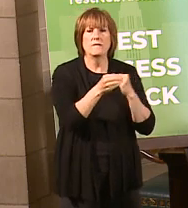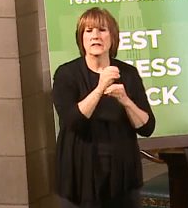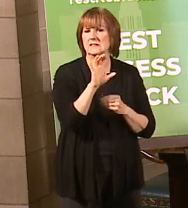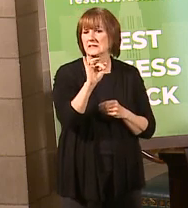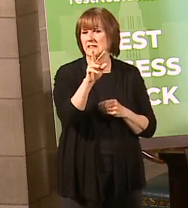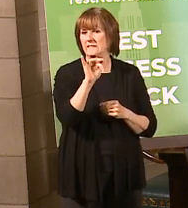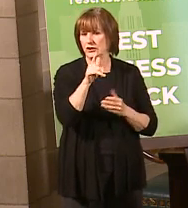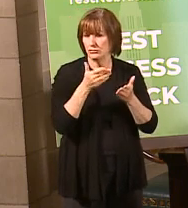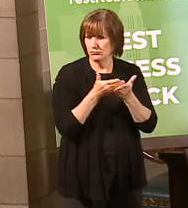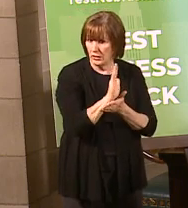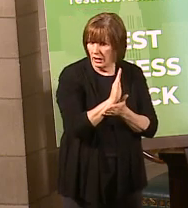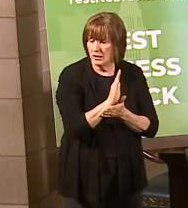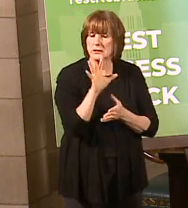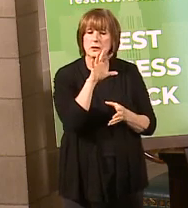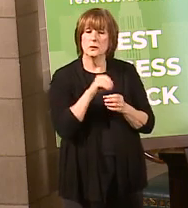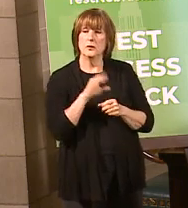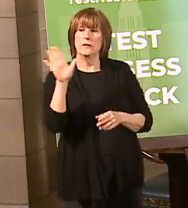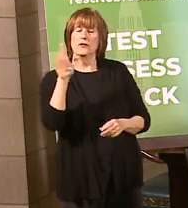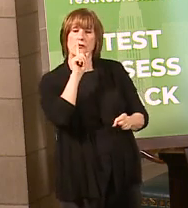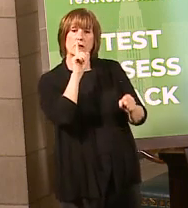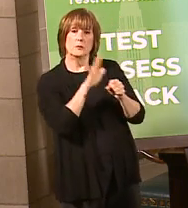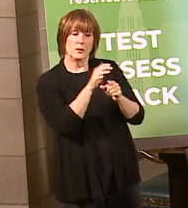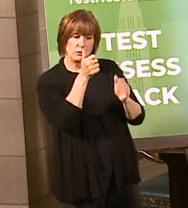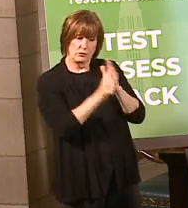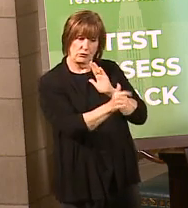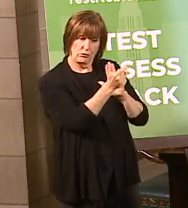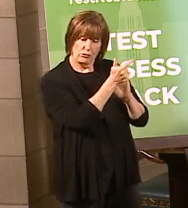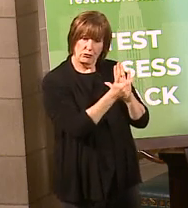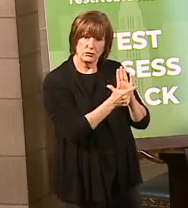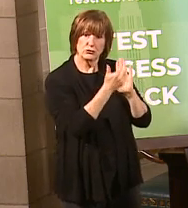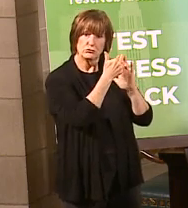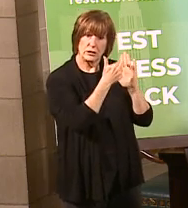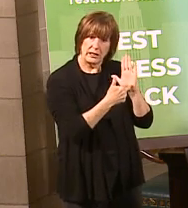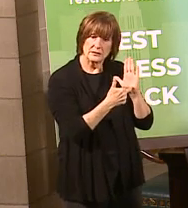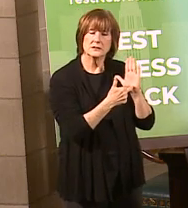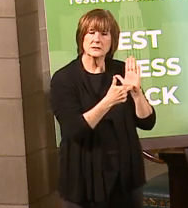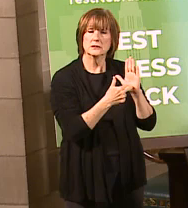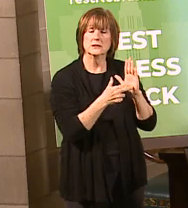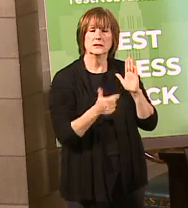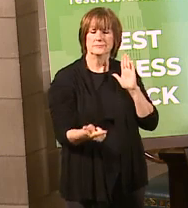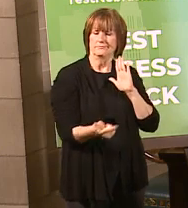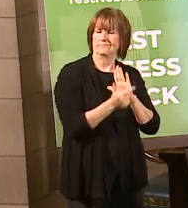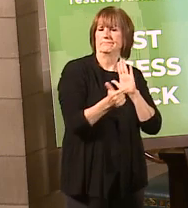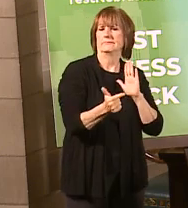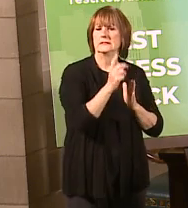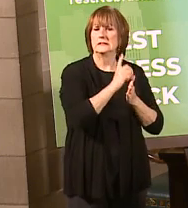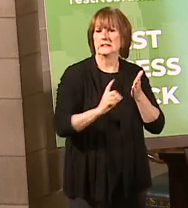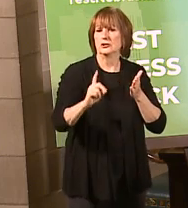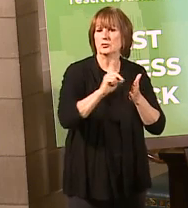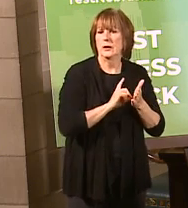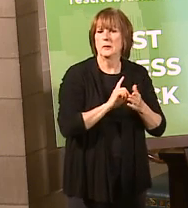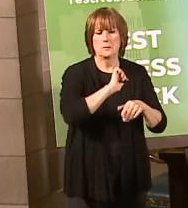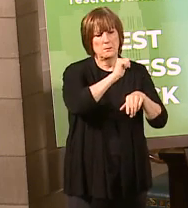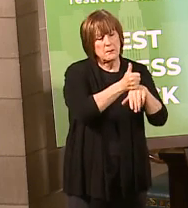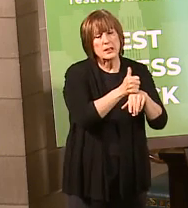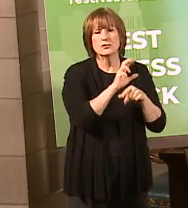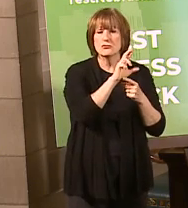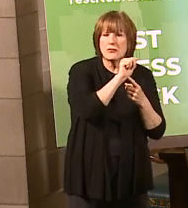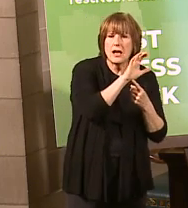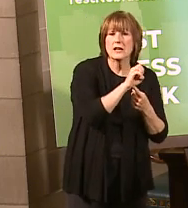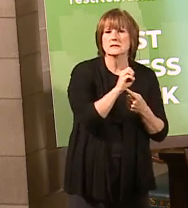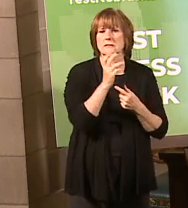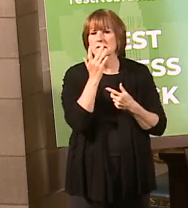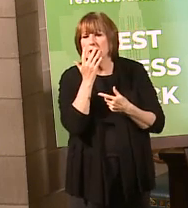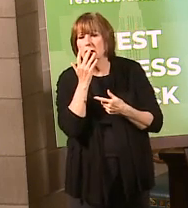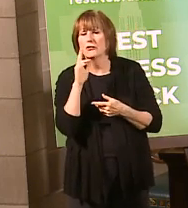including their obligation under laws and regulations that would prohibit the discrimination on the basis of race, color, national origin,